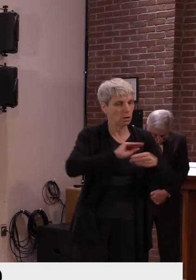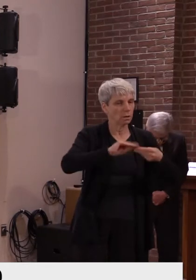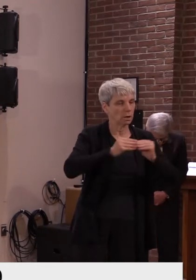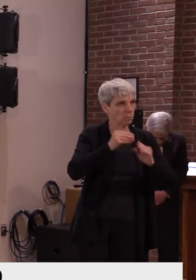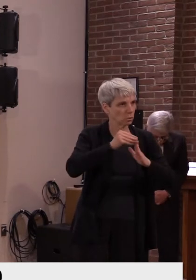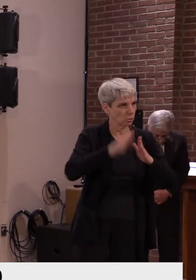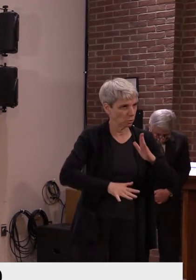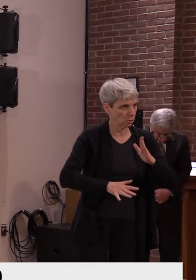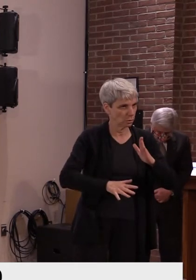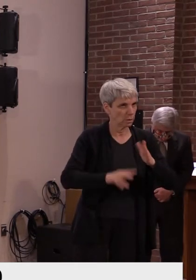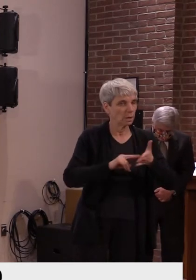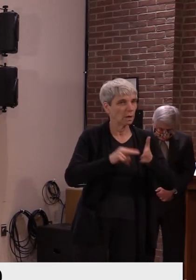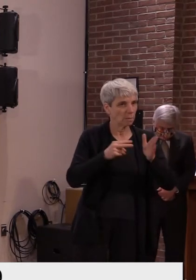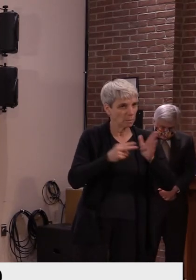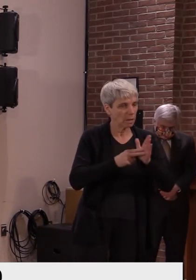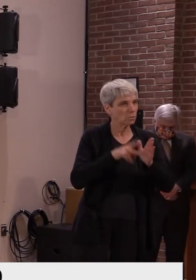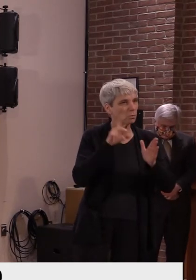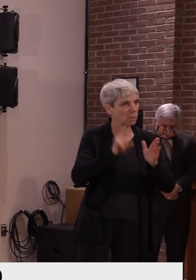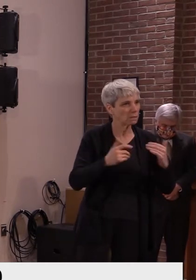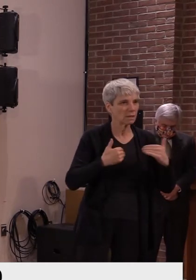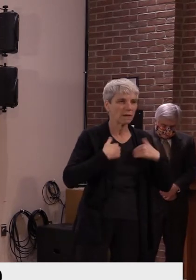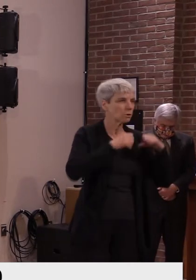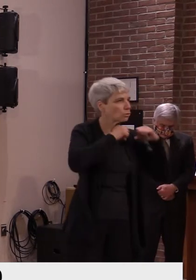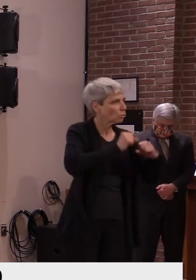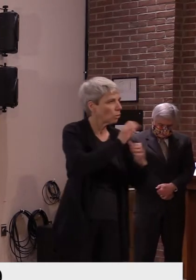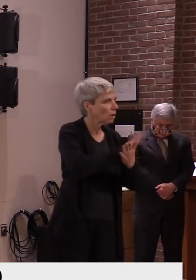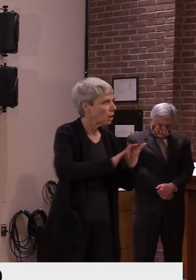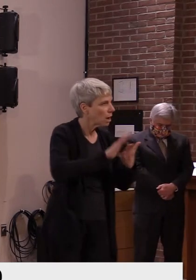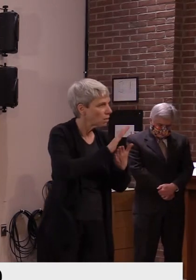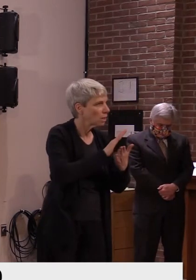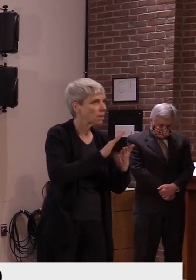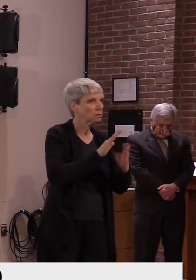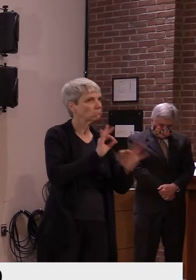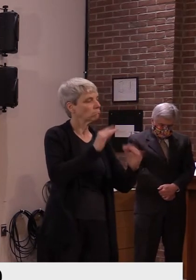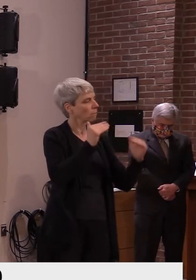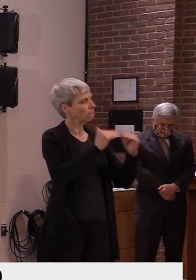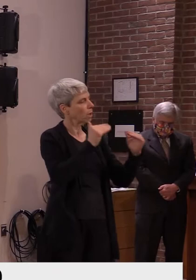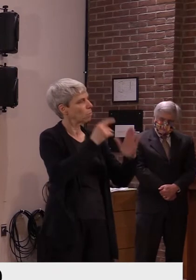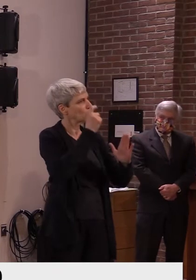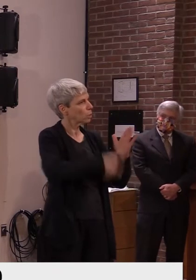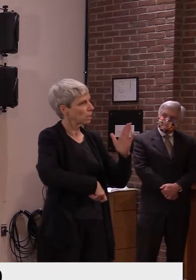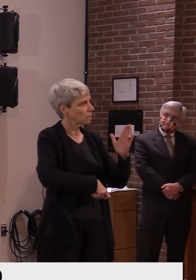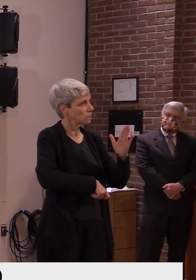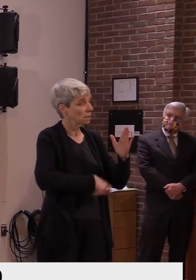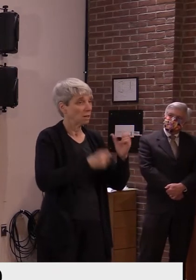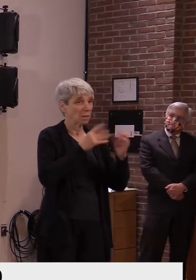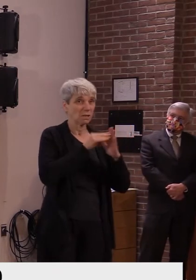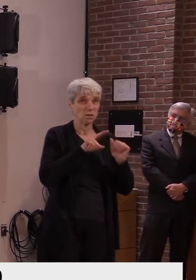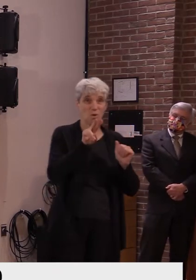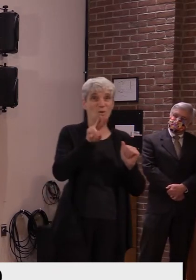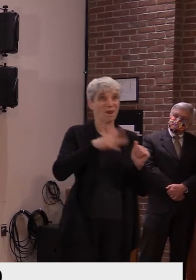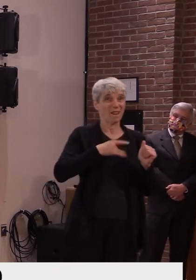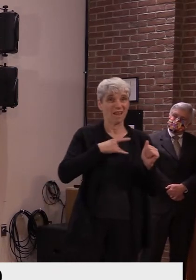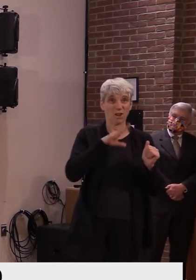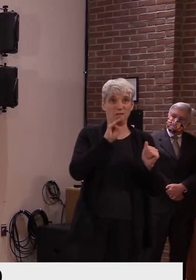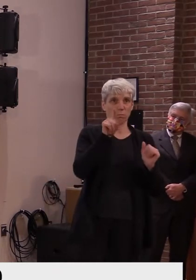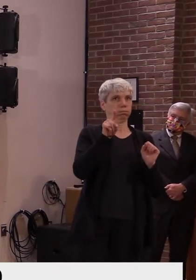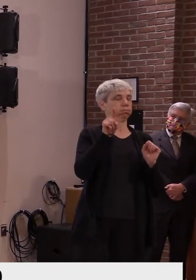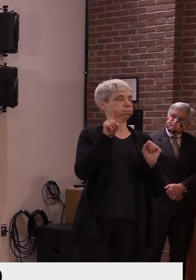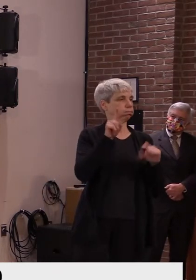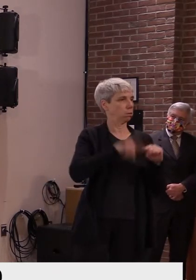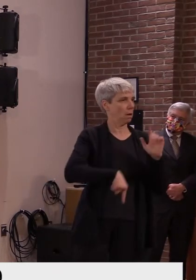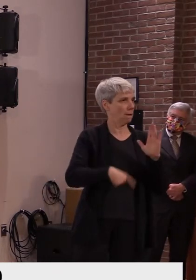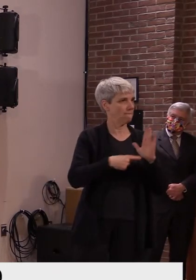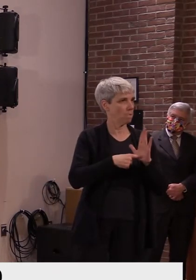an attractive, uh, kind of approach, uh, and, and a lot of that, uh, surrounds affordability. So, again, I think it's the